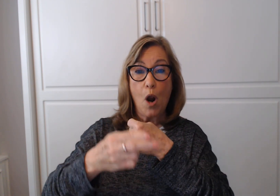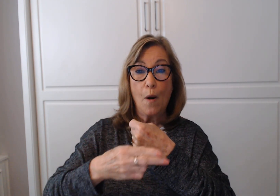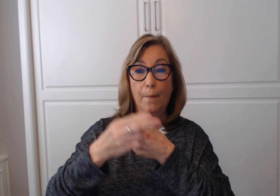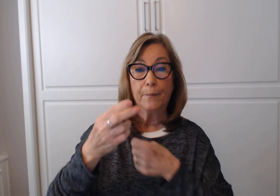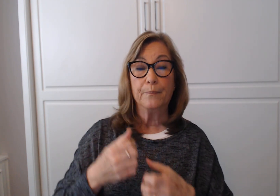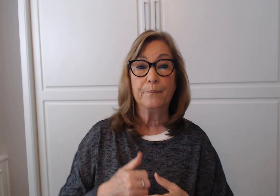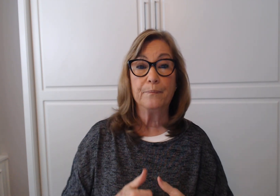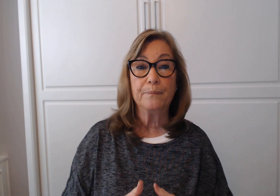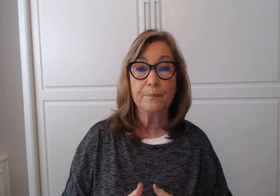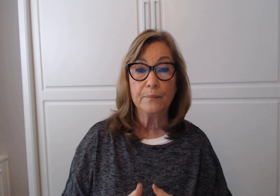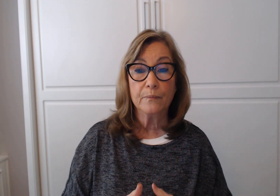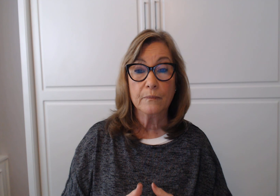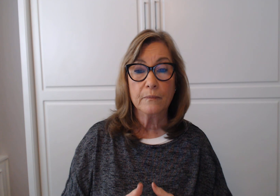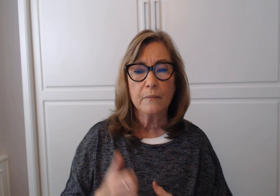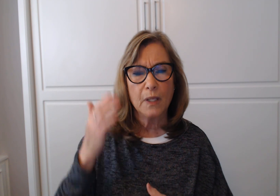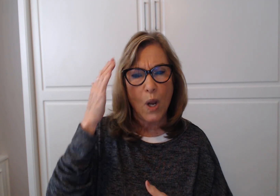Why did they disappear?